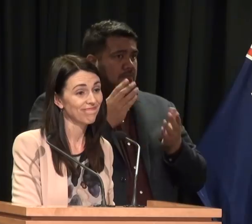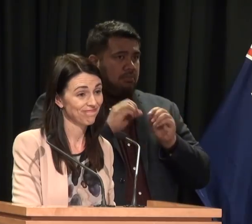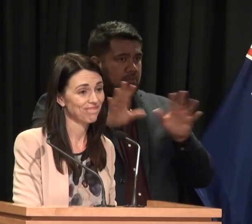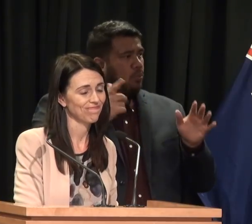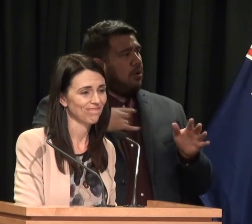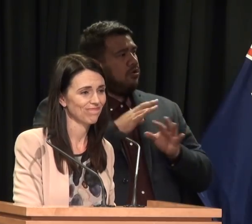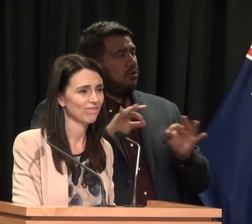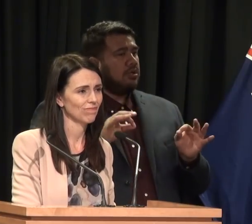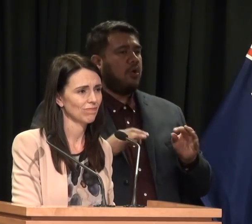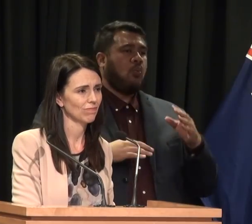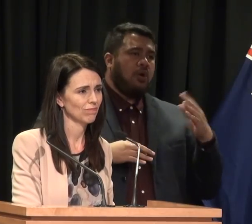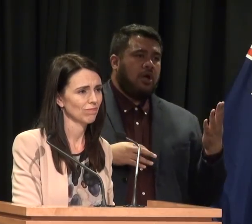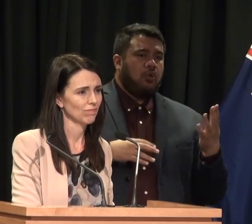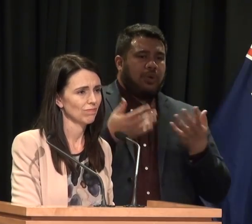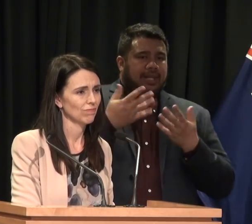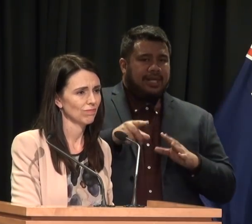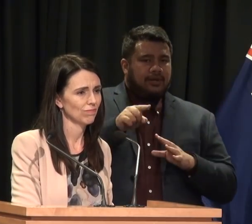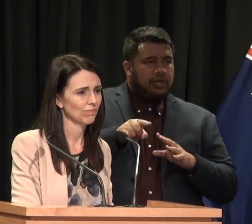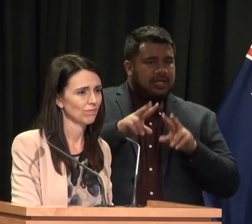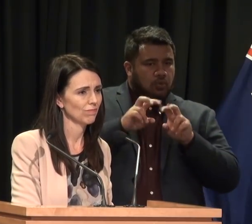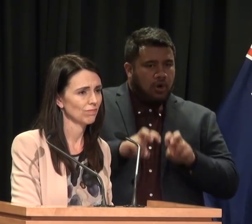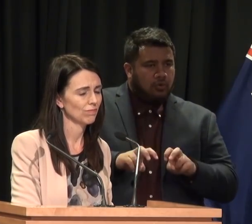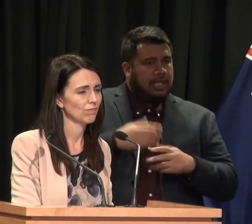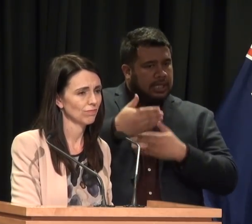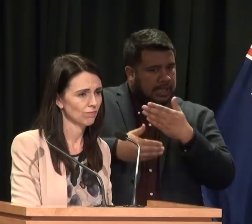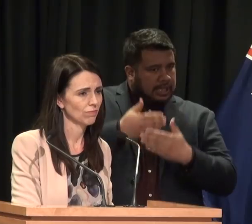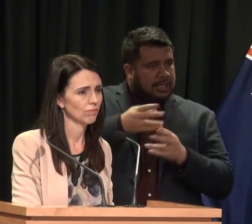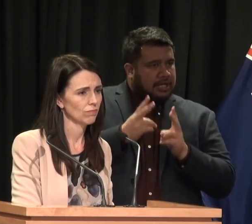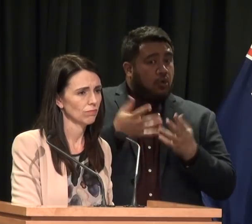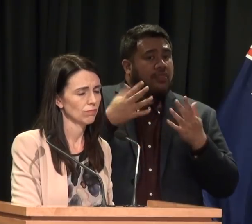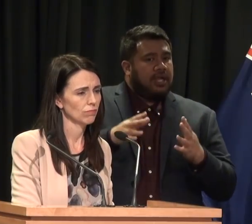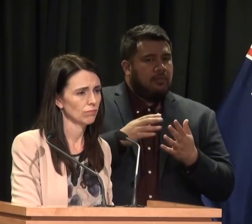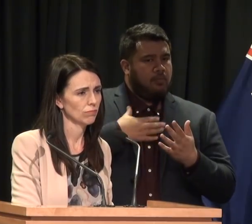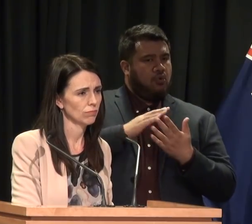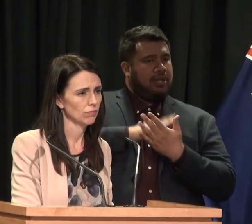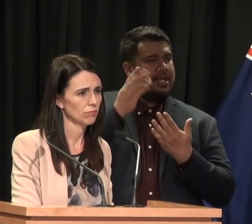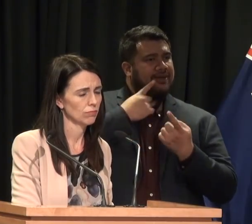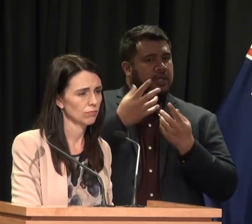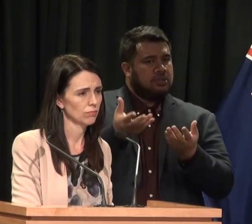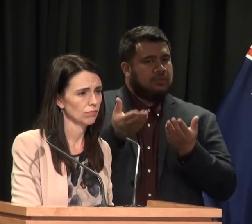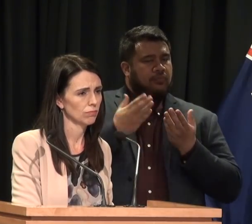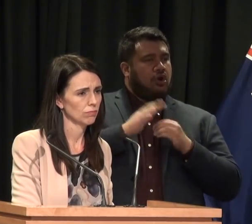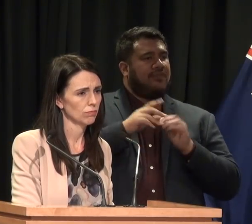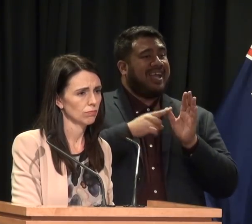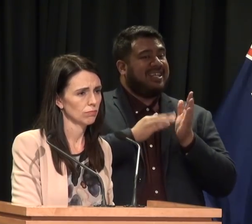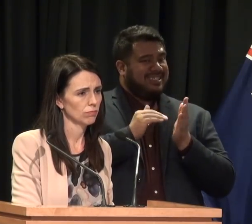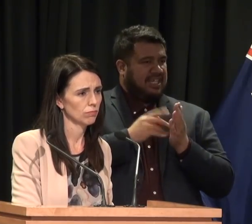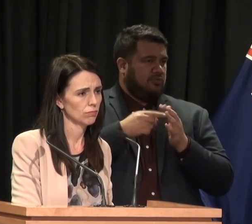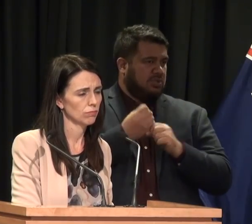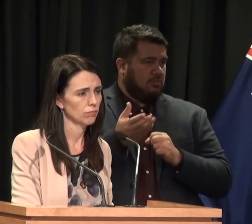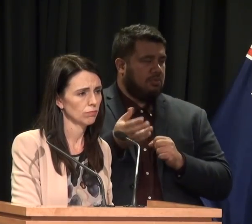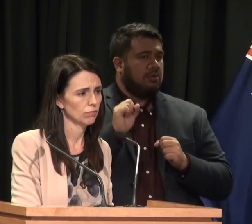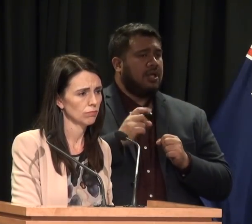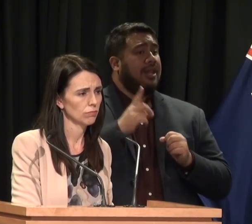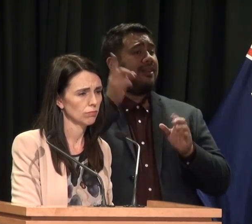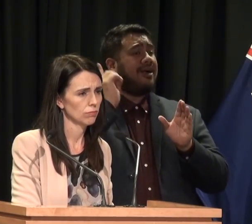inquiries take their course, and we'll get a lot more clarity about the situation with ANZ specifically. But last year,